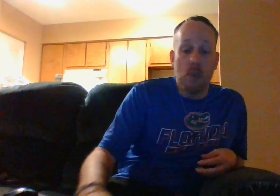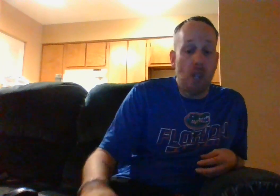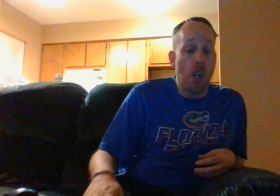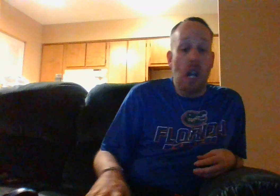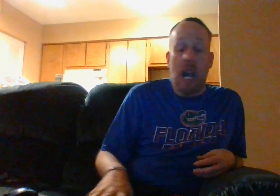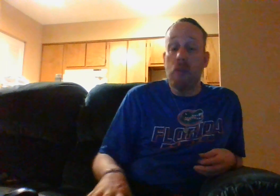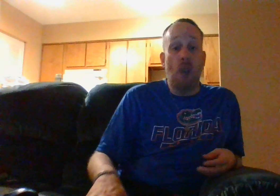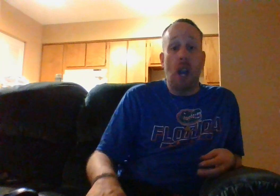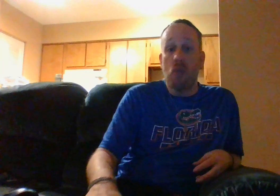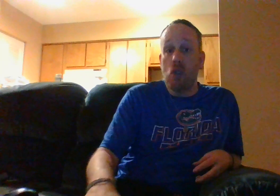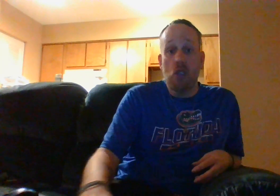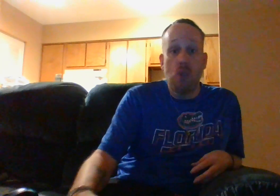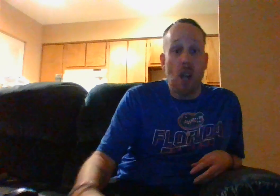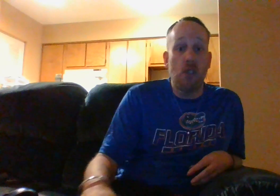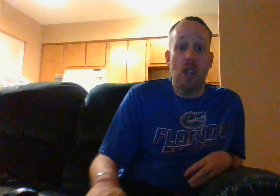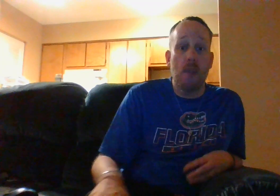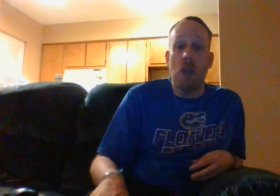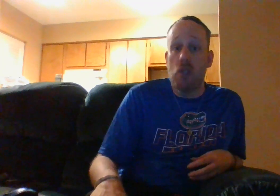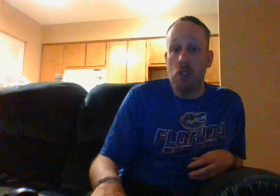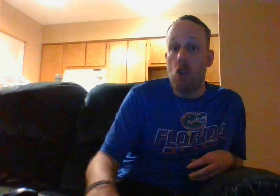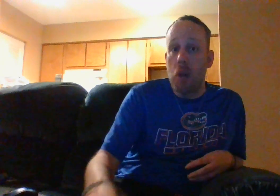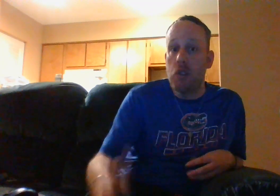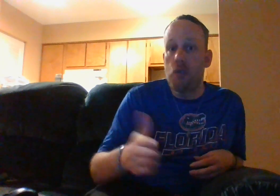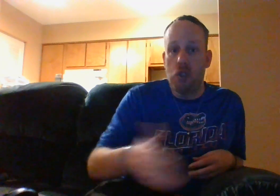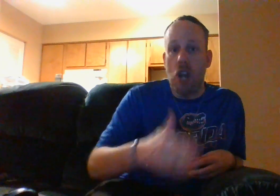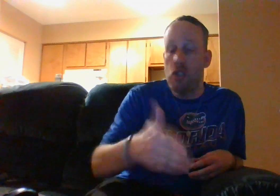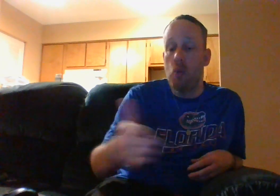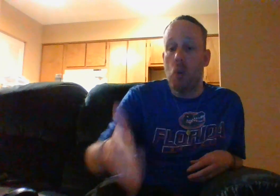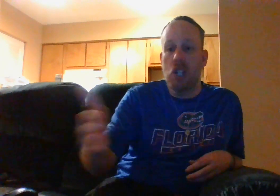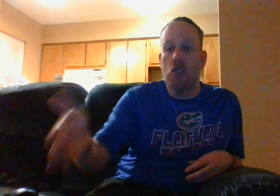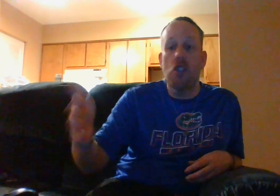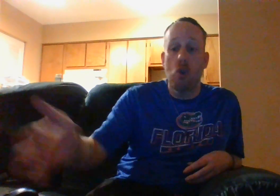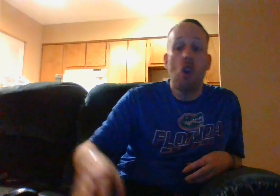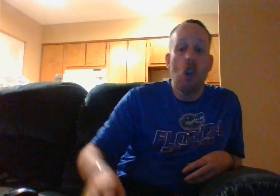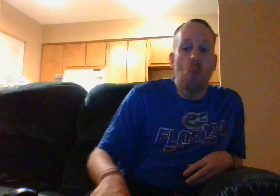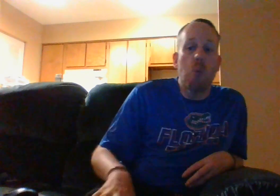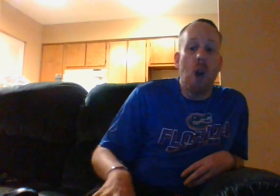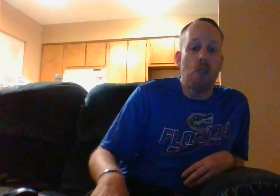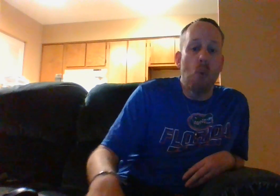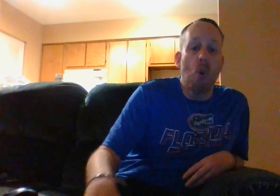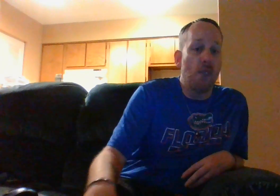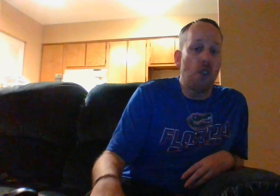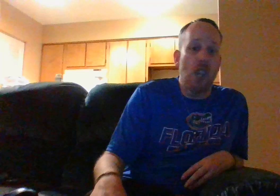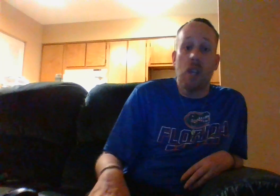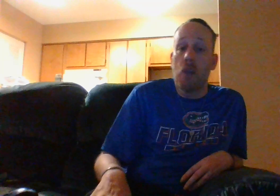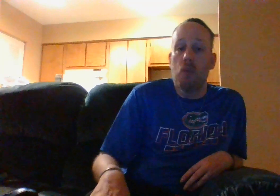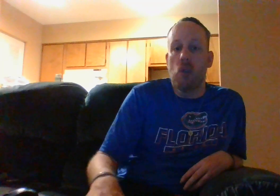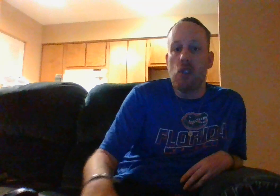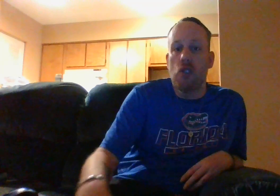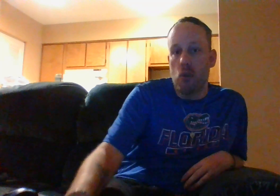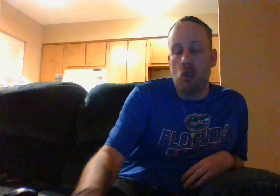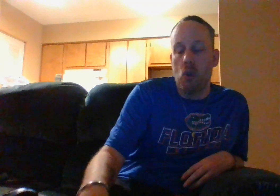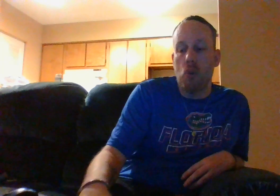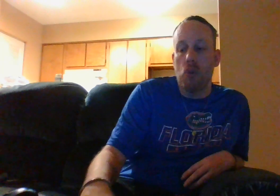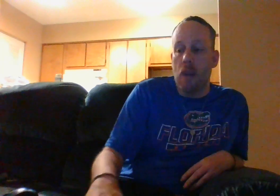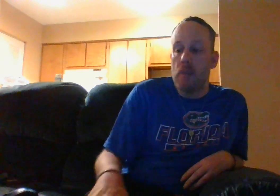uh i've i've really do love this anime i really do i do i do want to continue watching more of the same way i really do so yeah